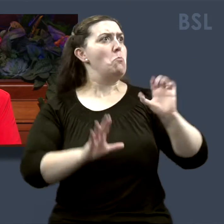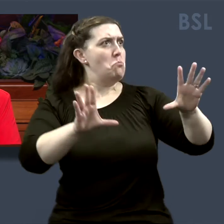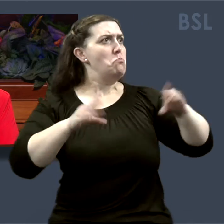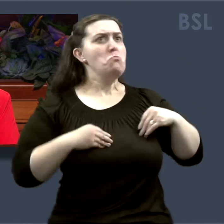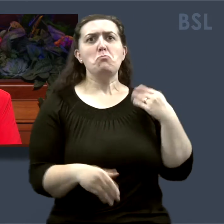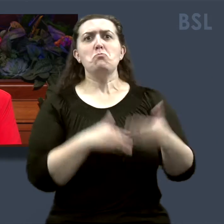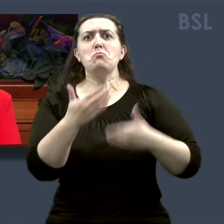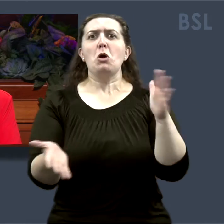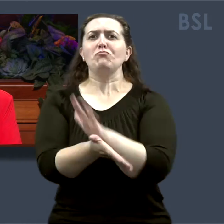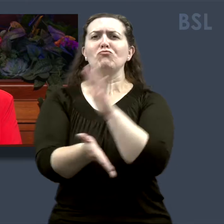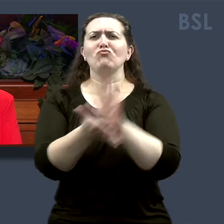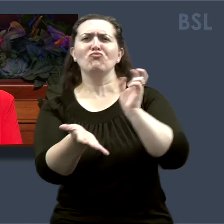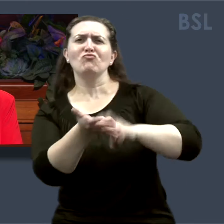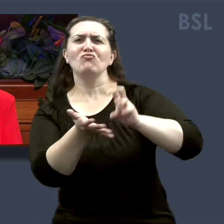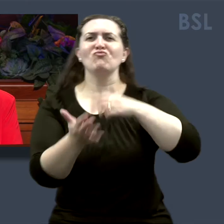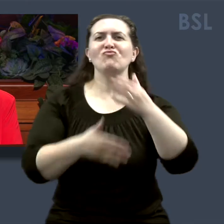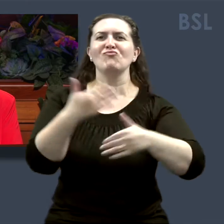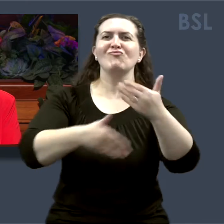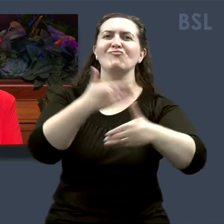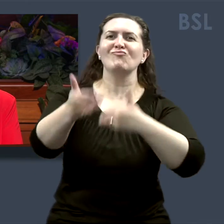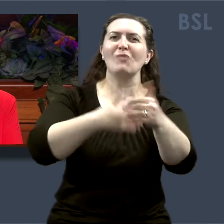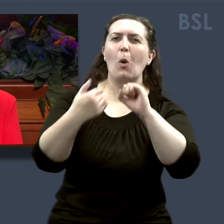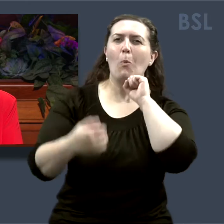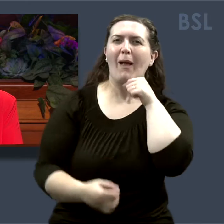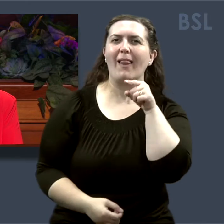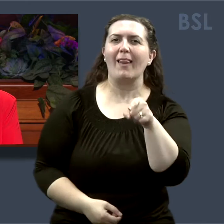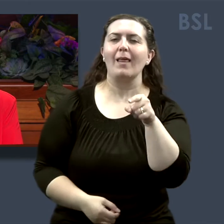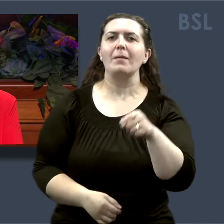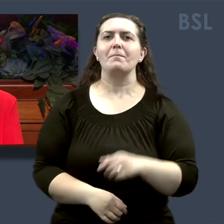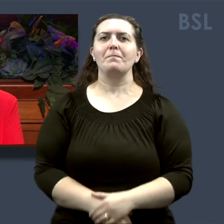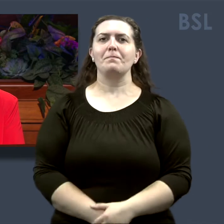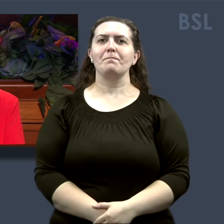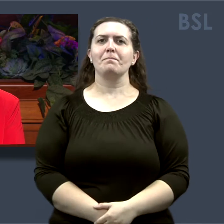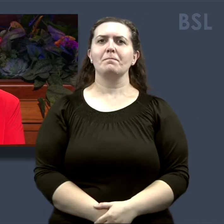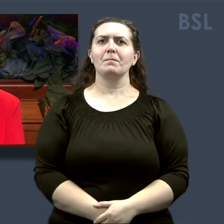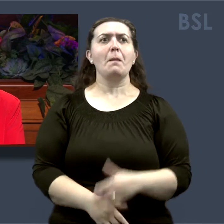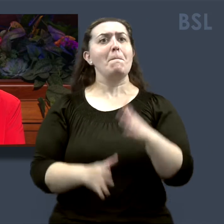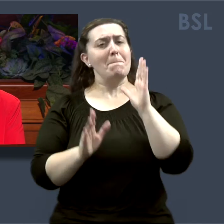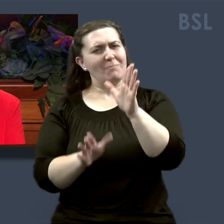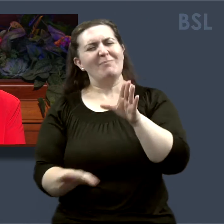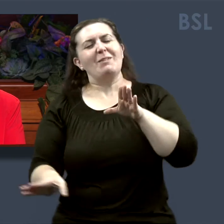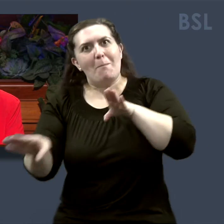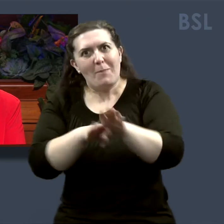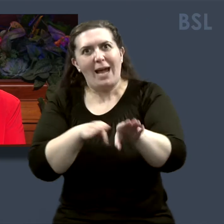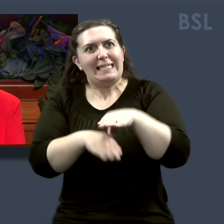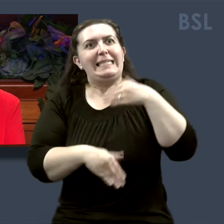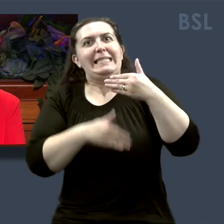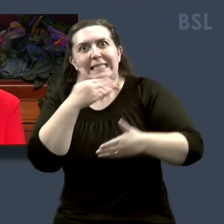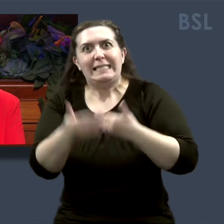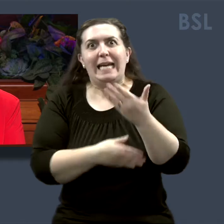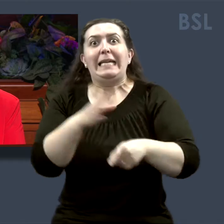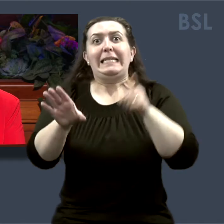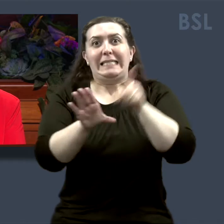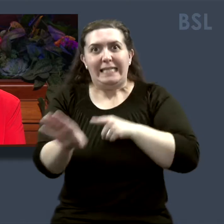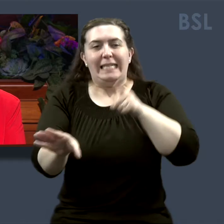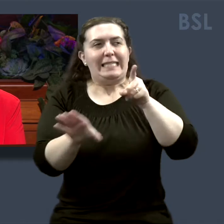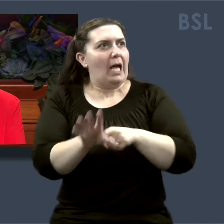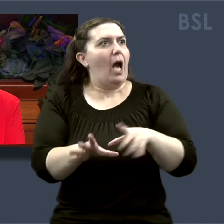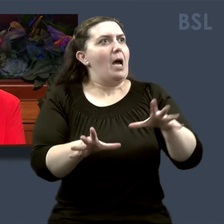lighter and more joyful than we could ever imagine. It will take practice. It could take years, as it